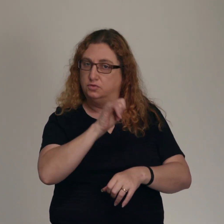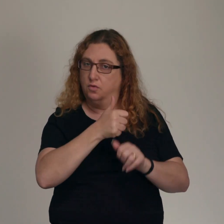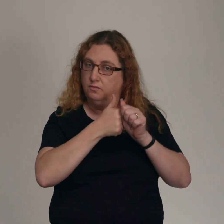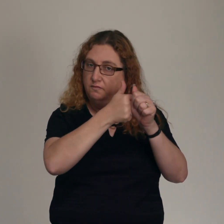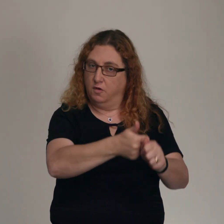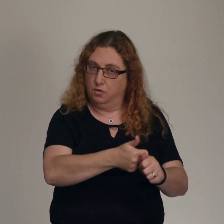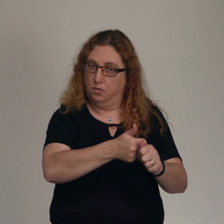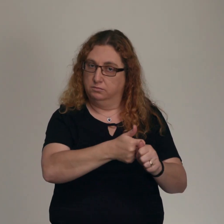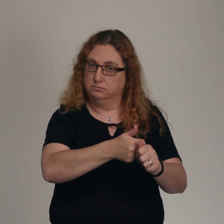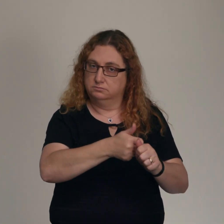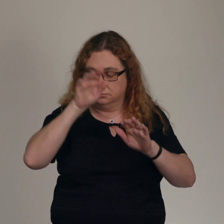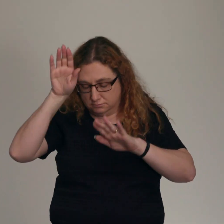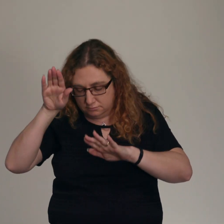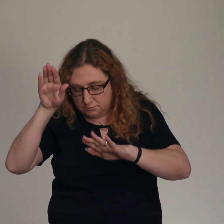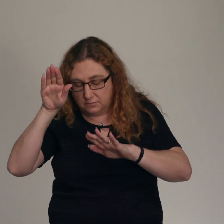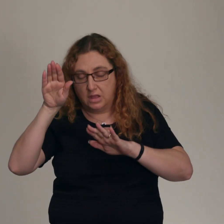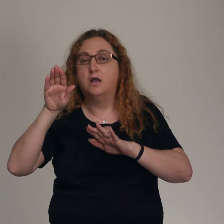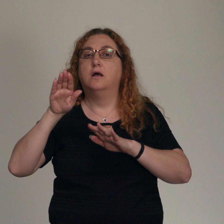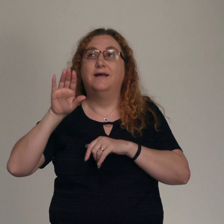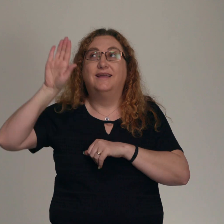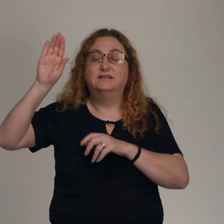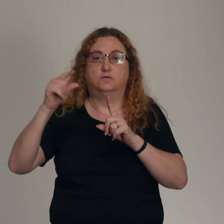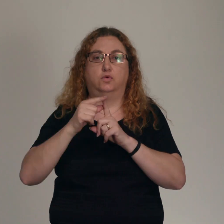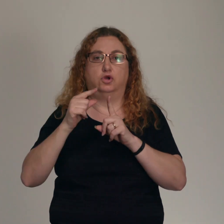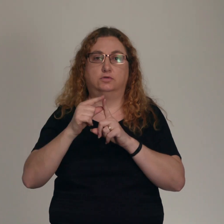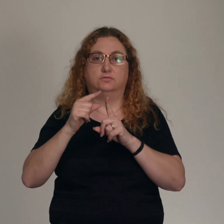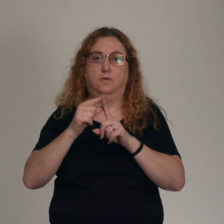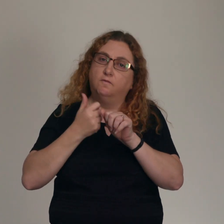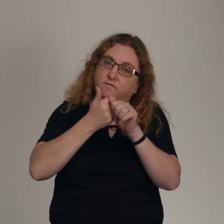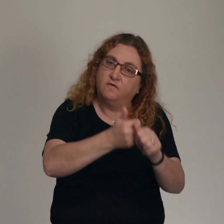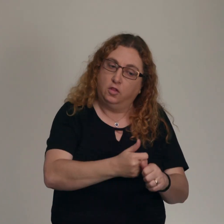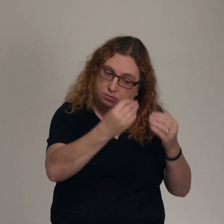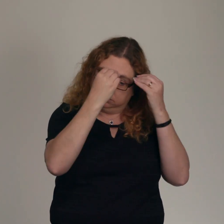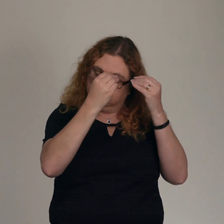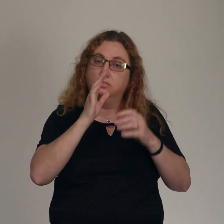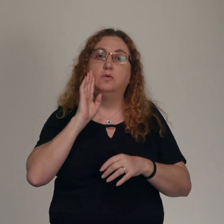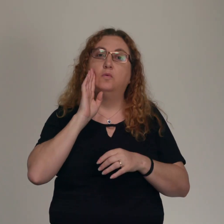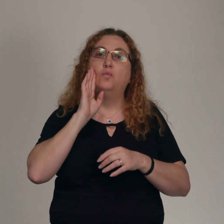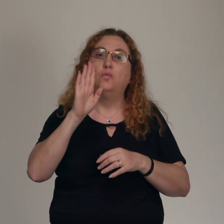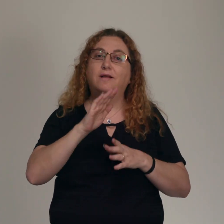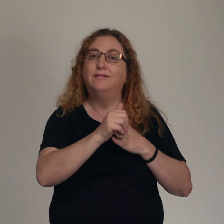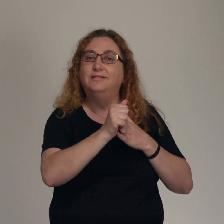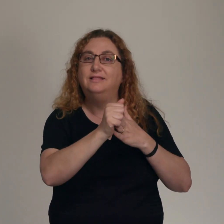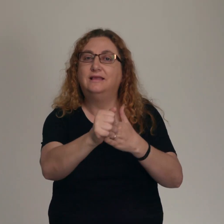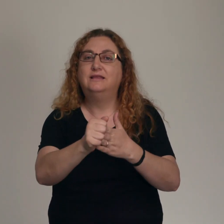And obedience to the teachings is going to lead to their abundance in the land. Salvation is by grace through faith